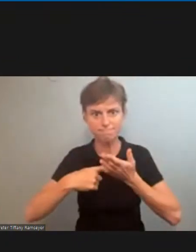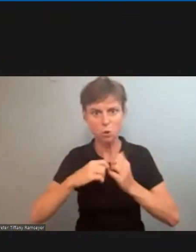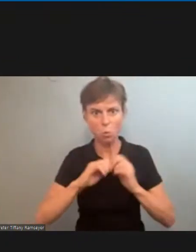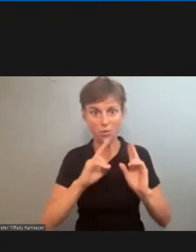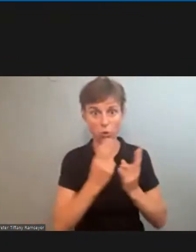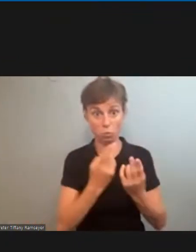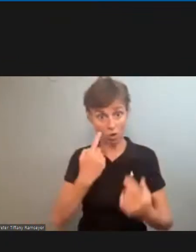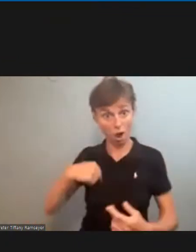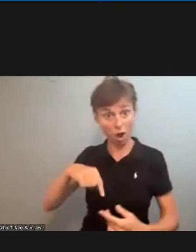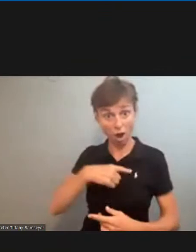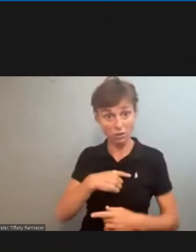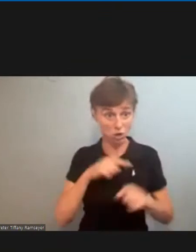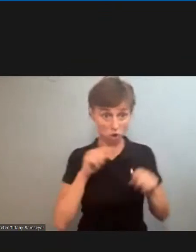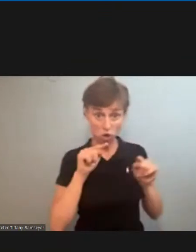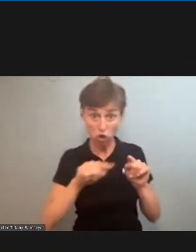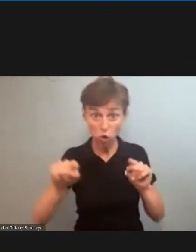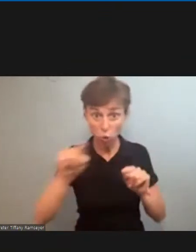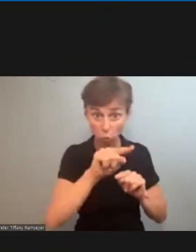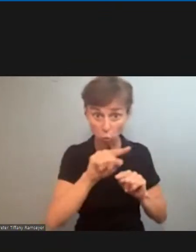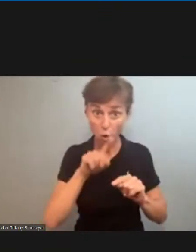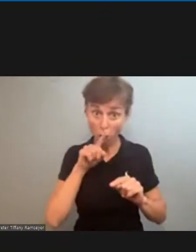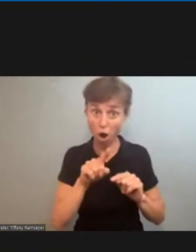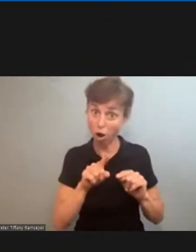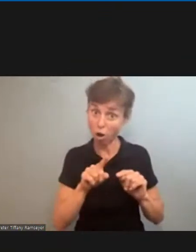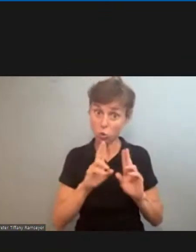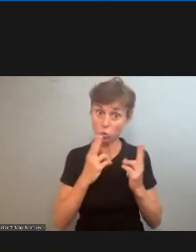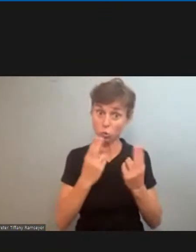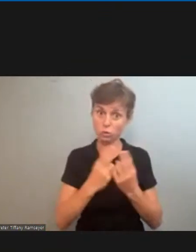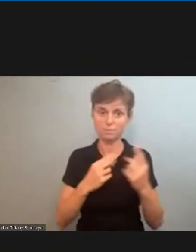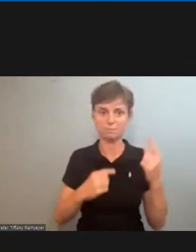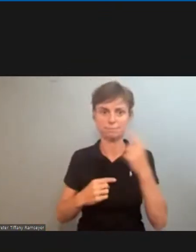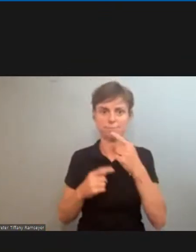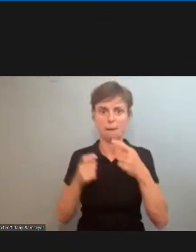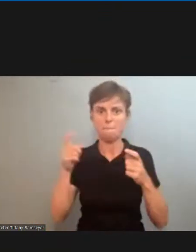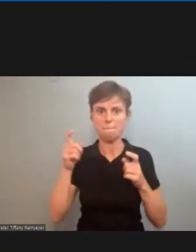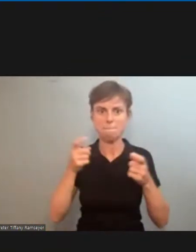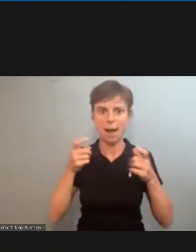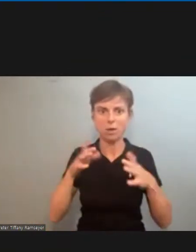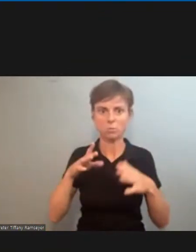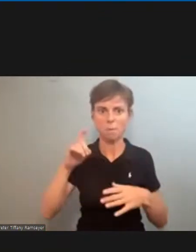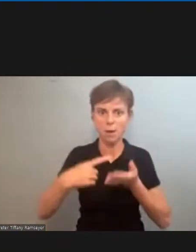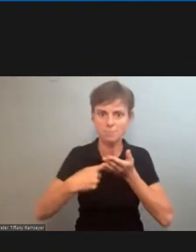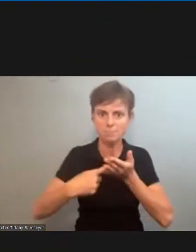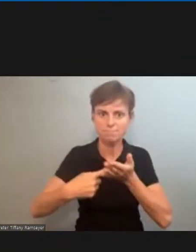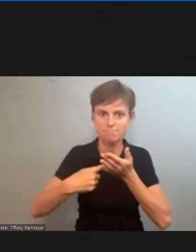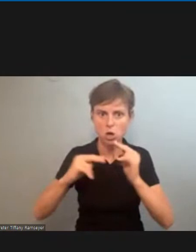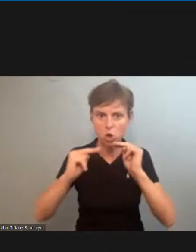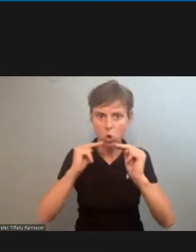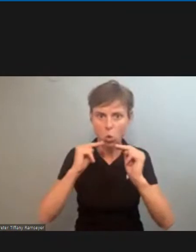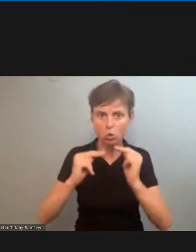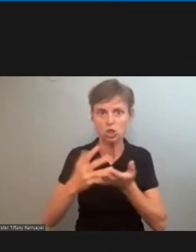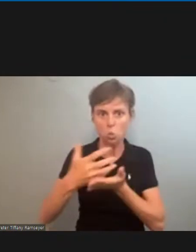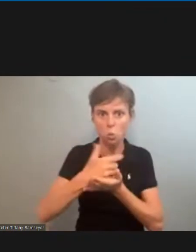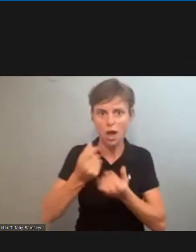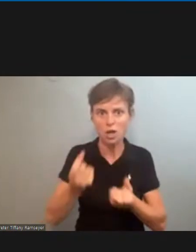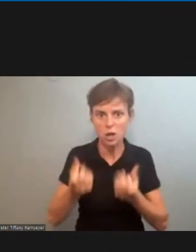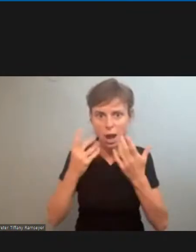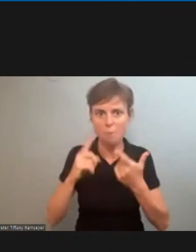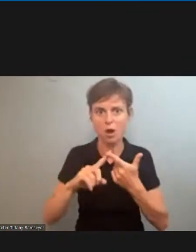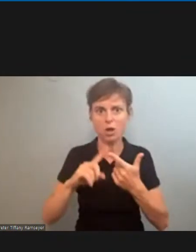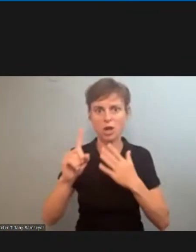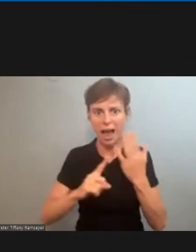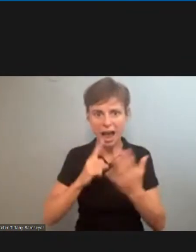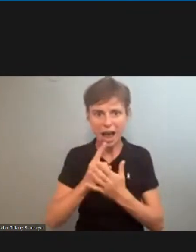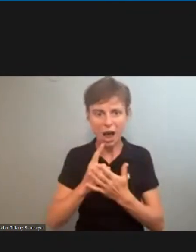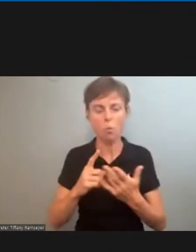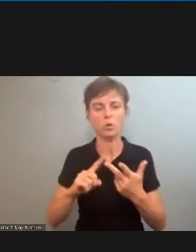doing it through us but it's you uh and they have to negotiate over wages hours and condition of employment doesn't mean we're going